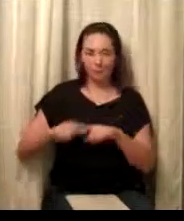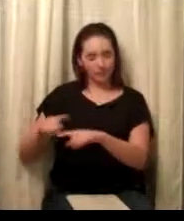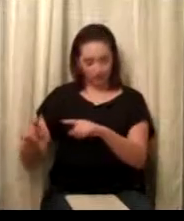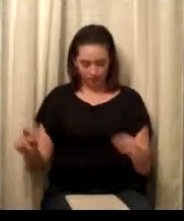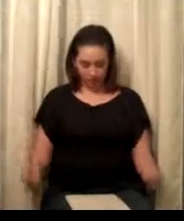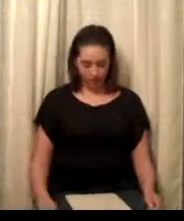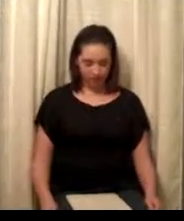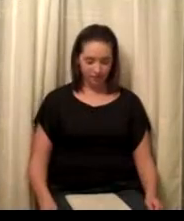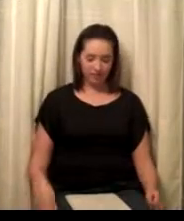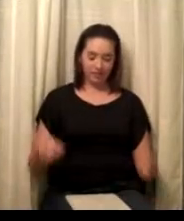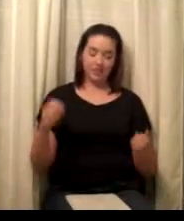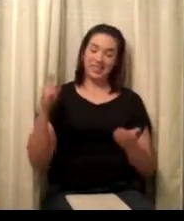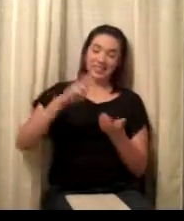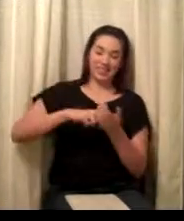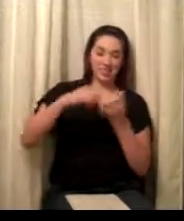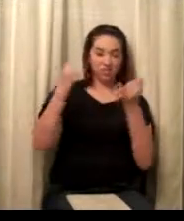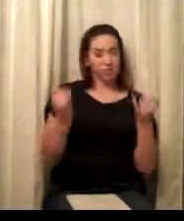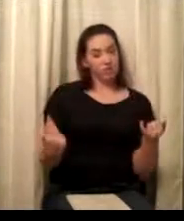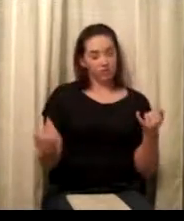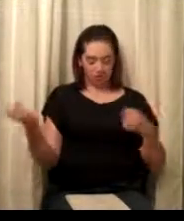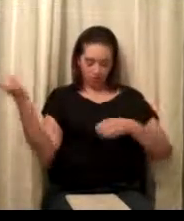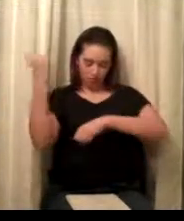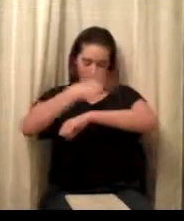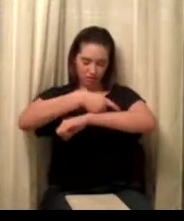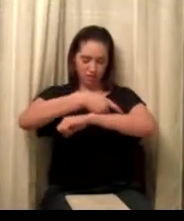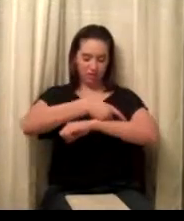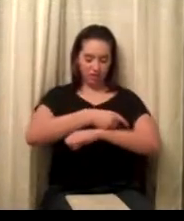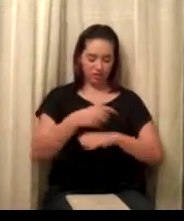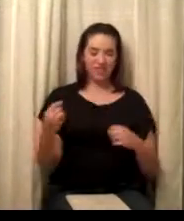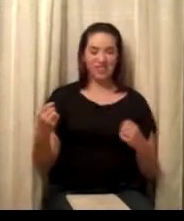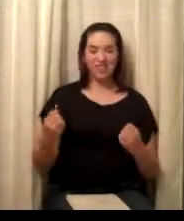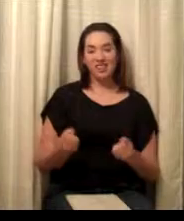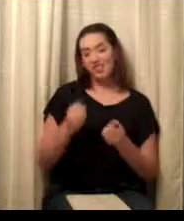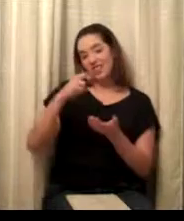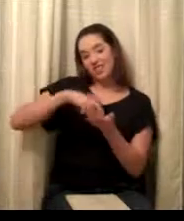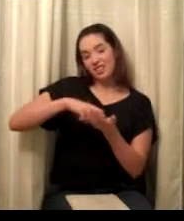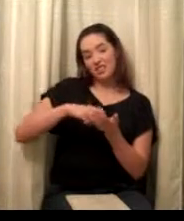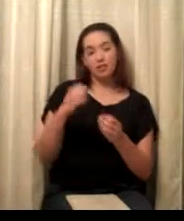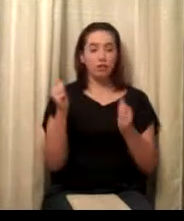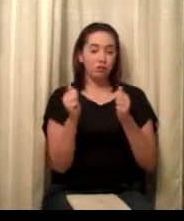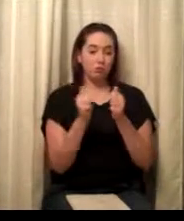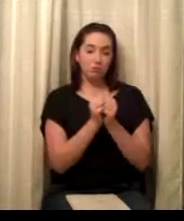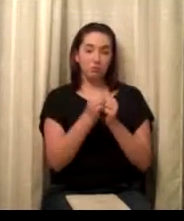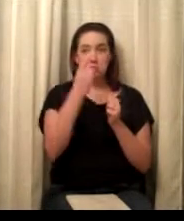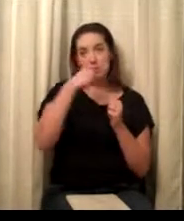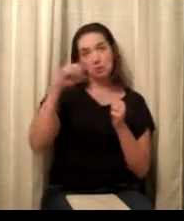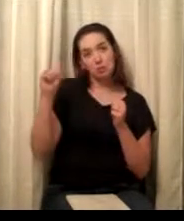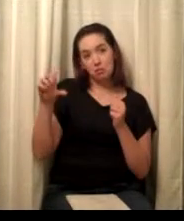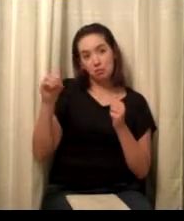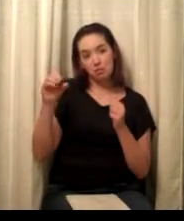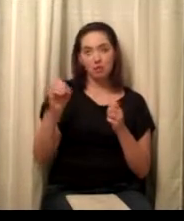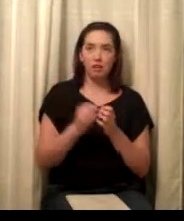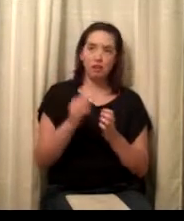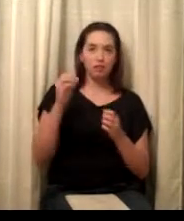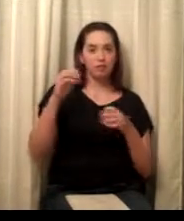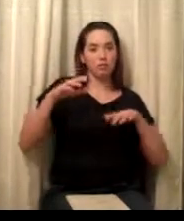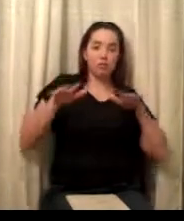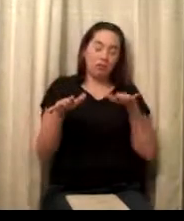microfono